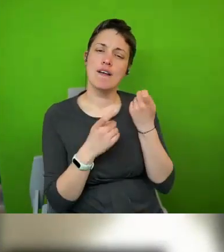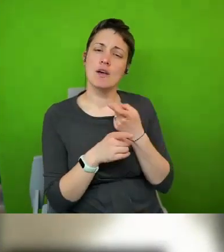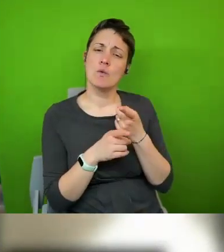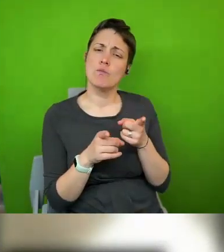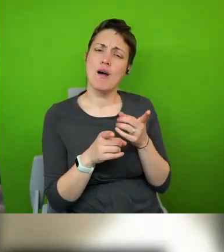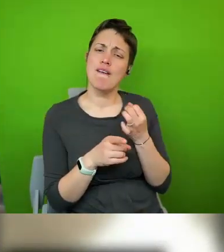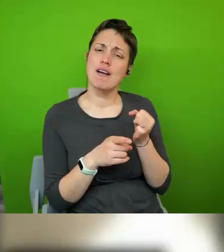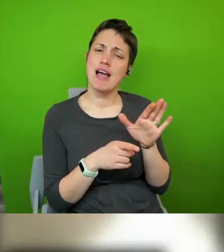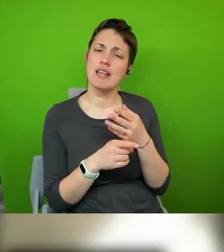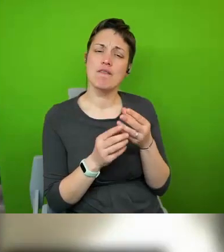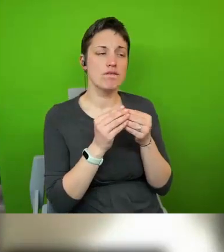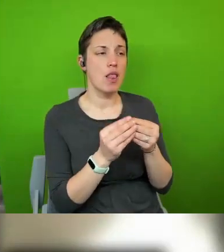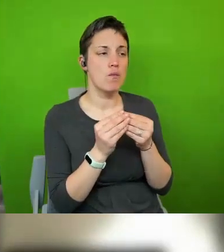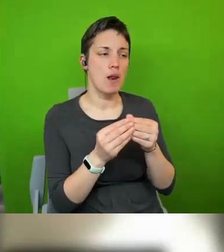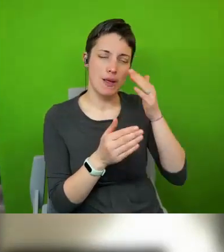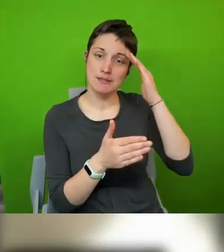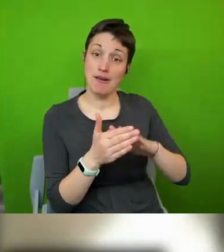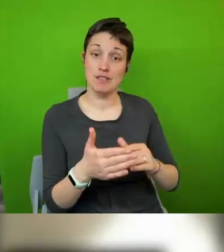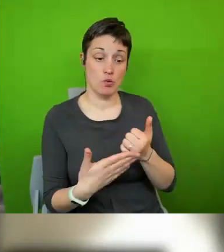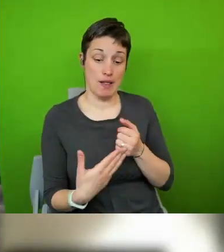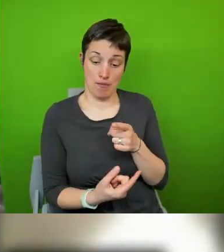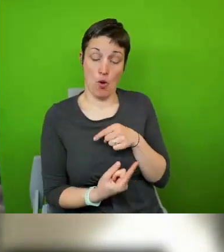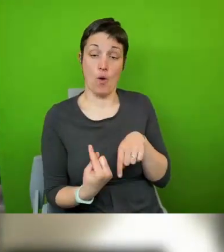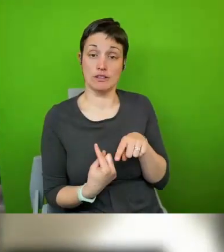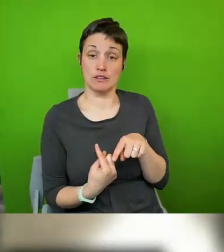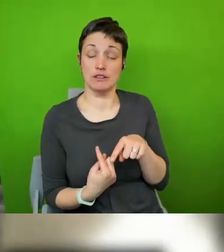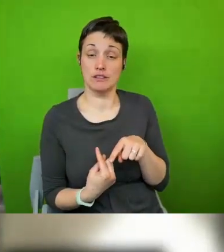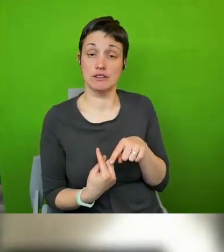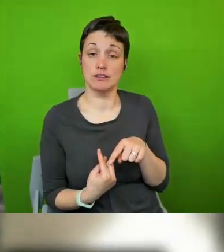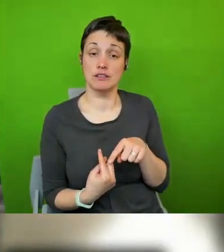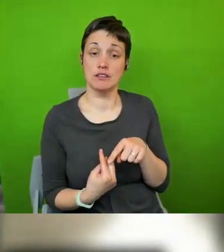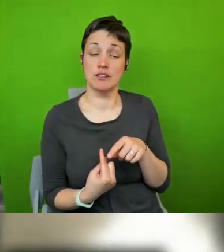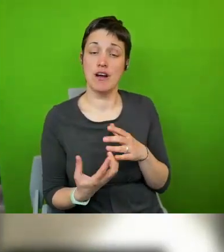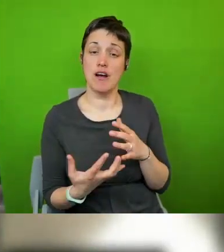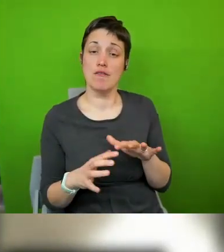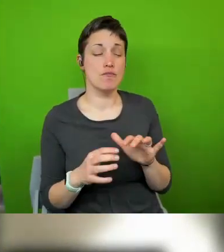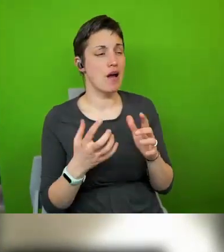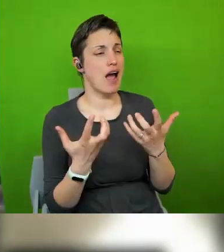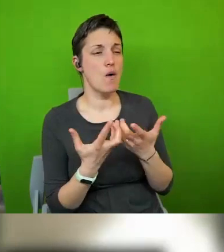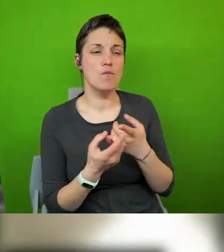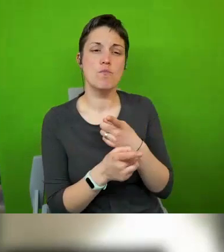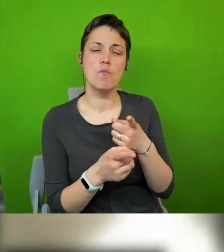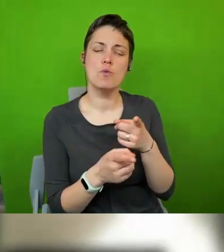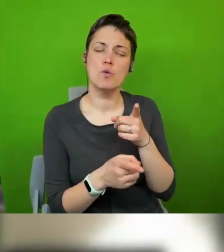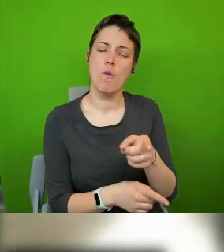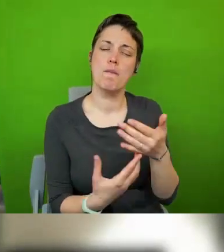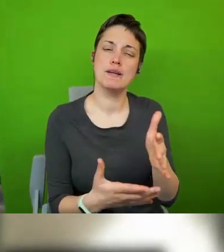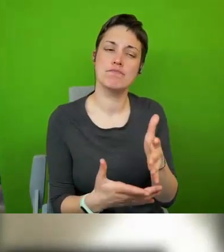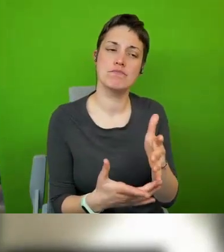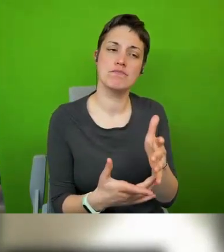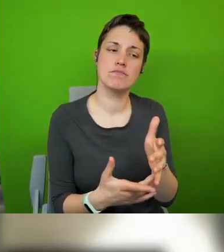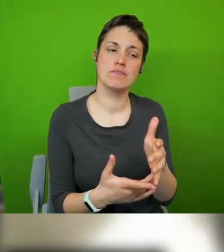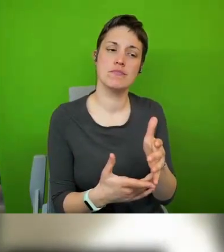any valuable experience to help us from rats about how you've been able to extend uh